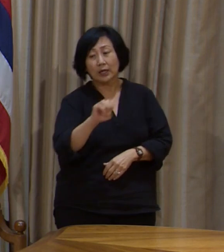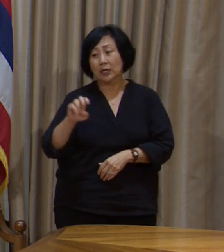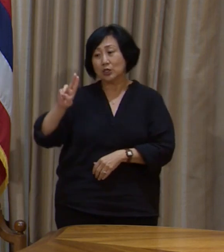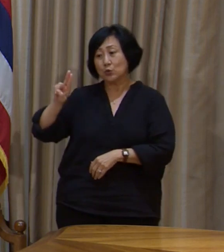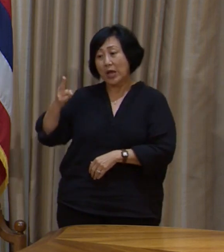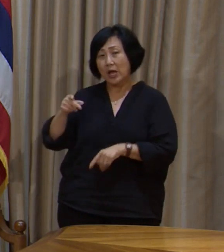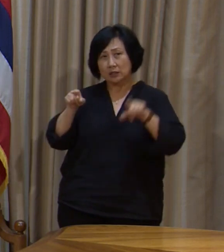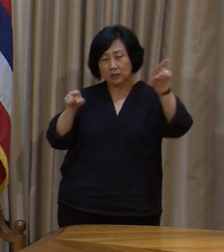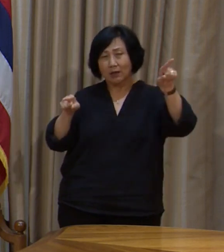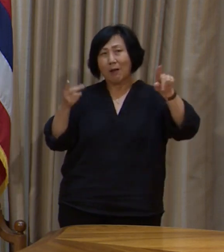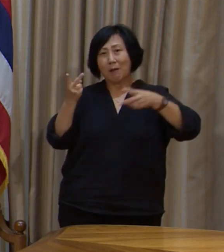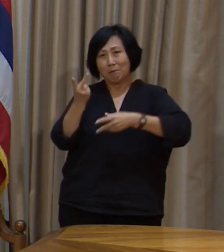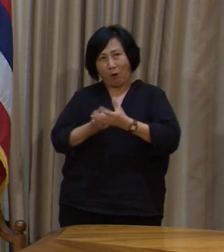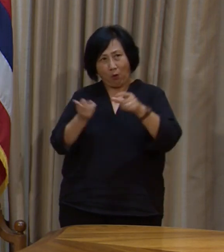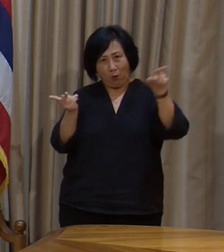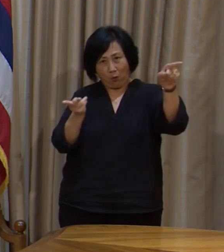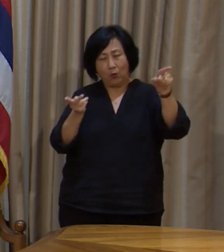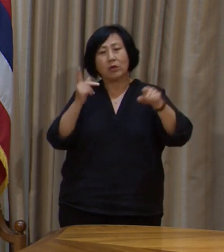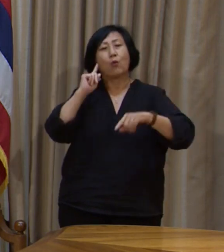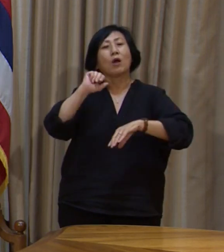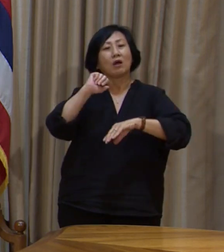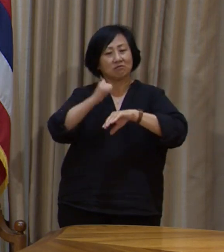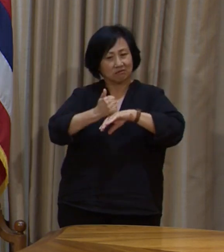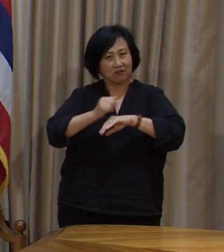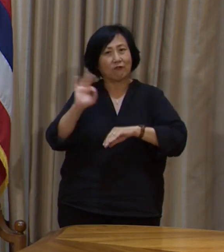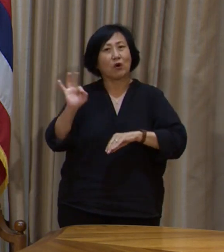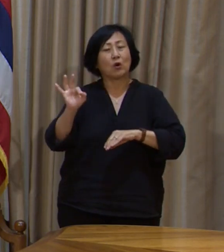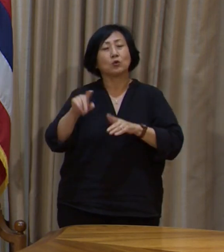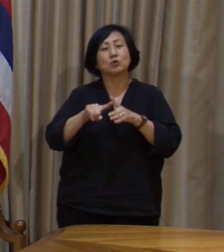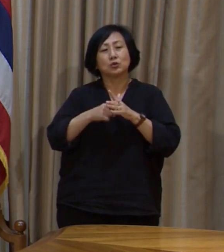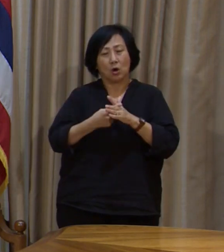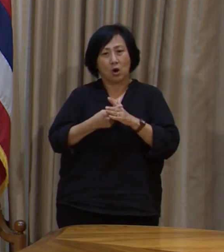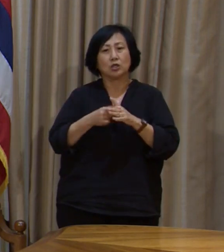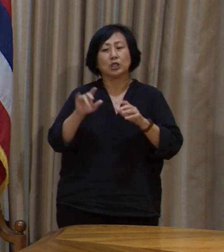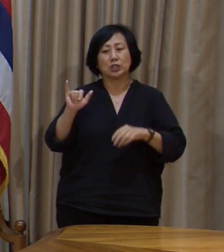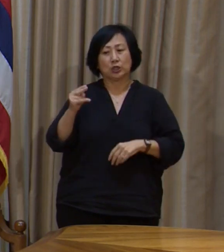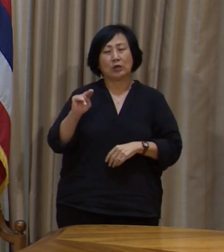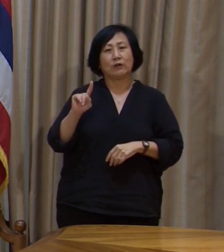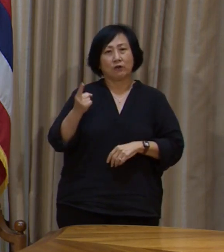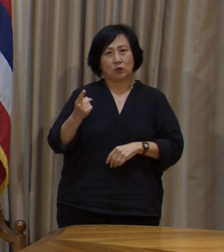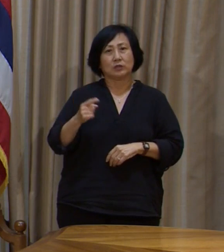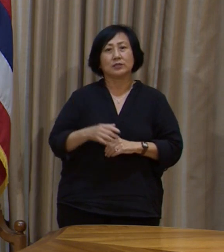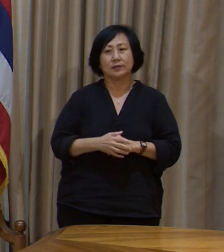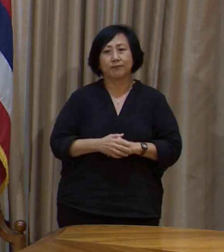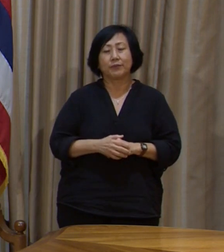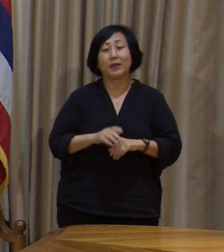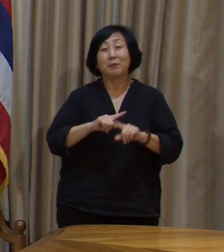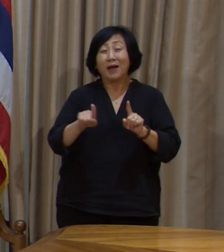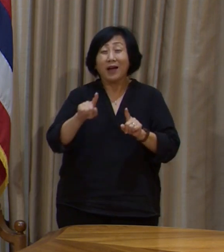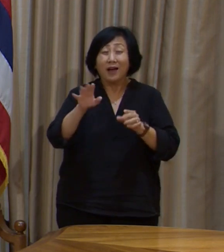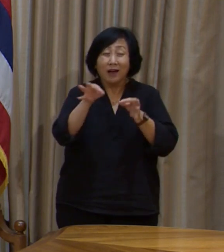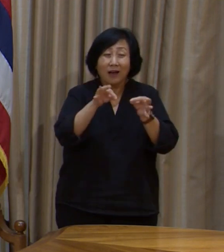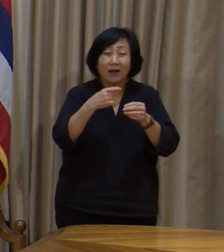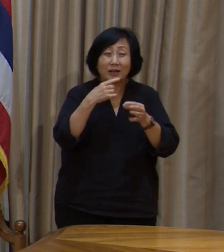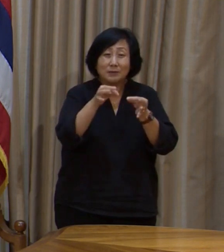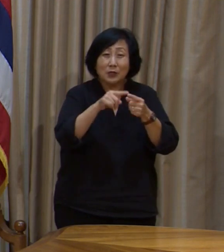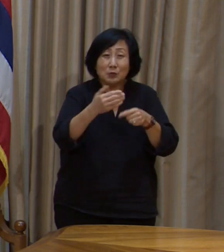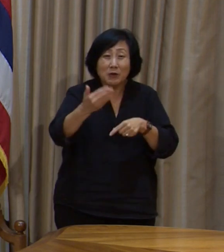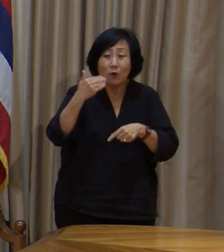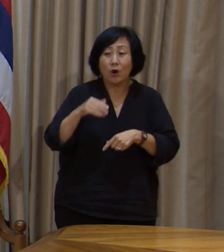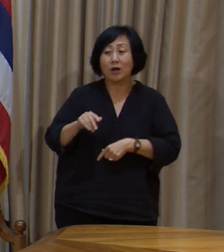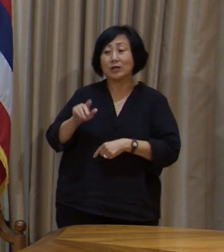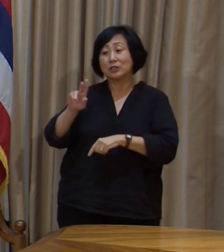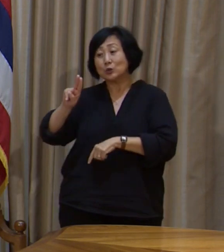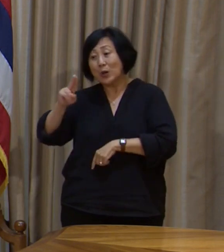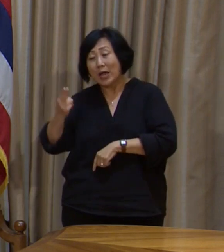Hawaii is also implementing furloughs that would be effective January 1st. But as I said, you know, because of their